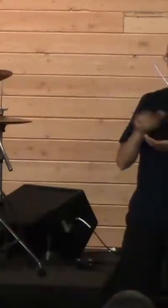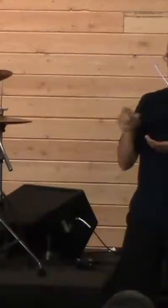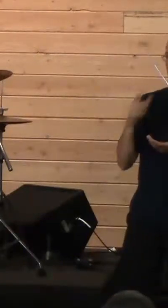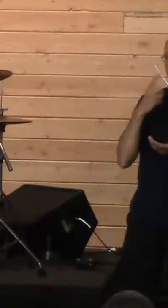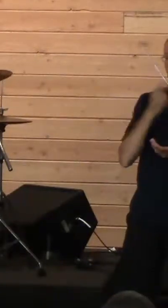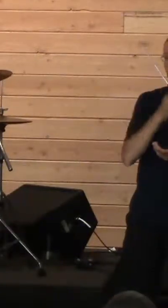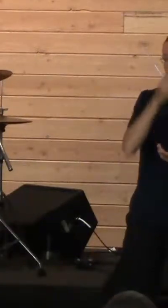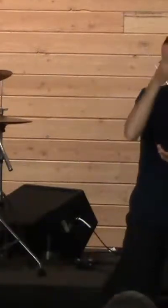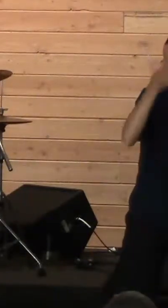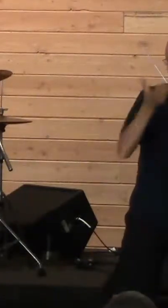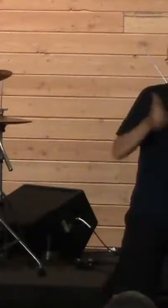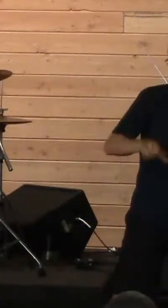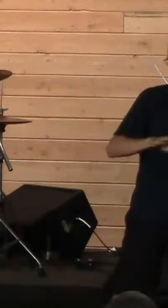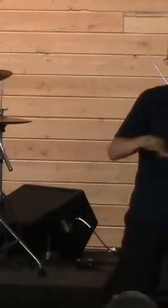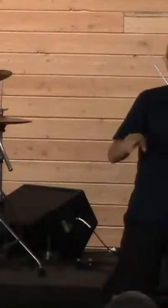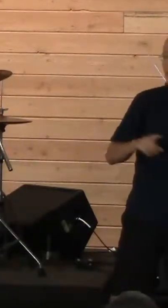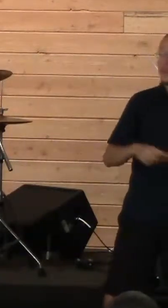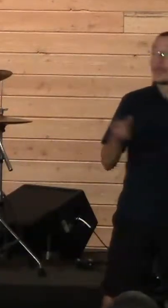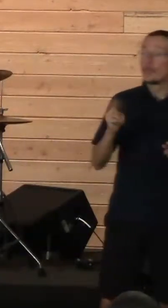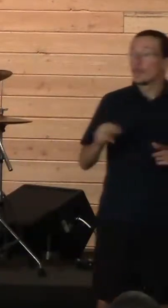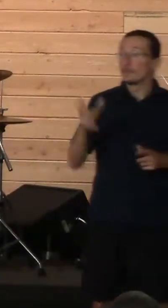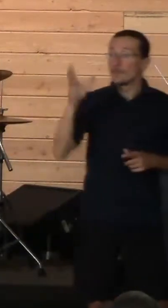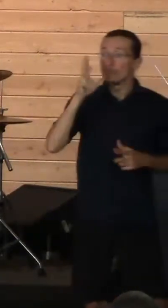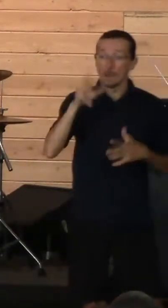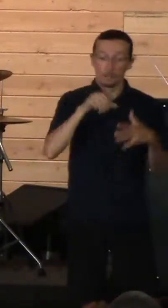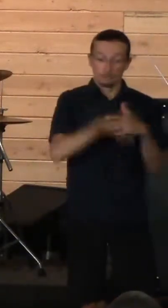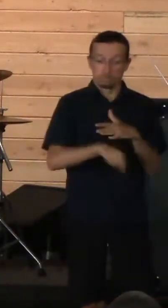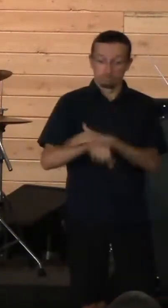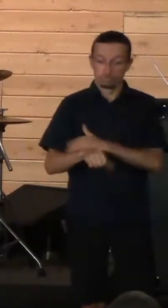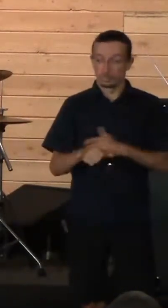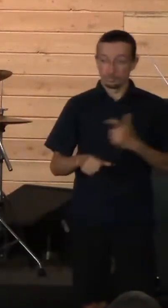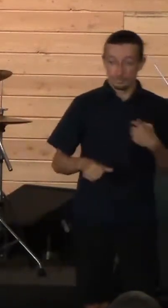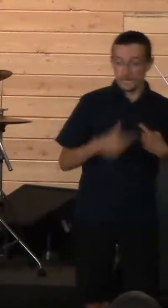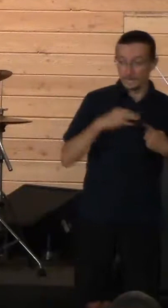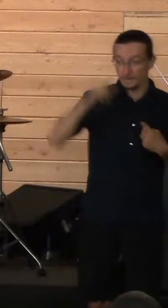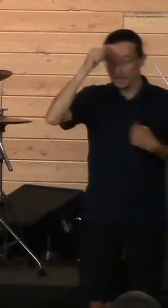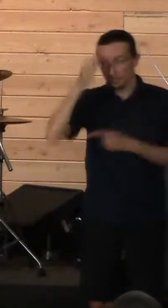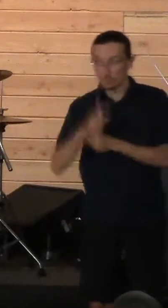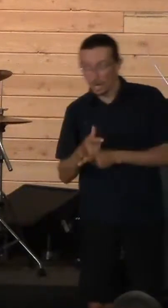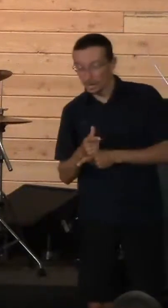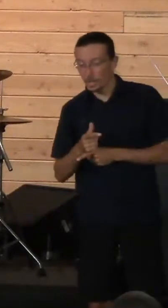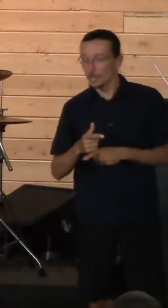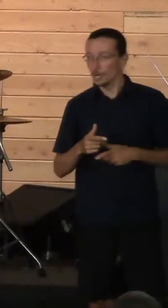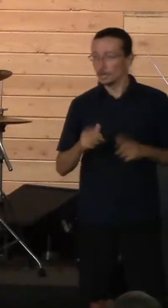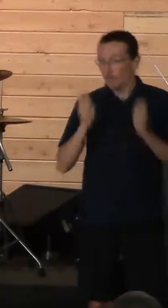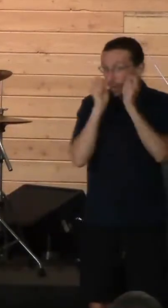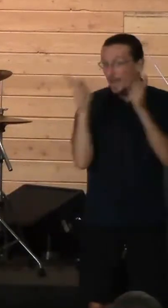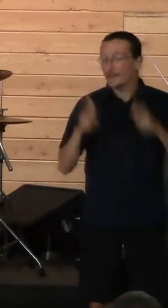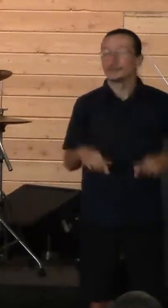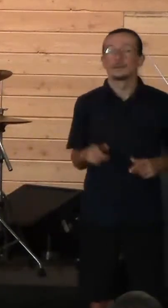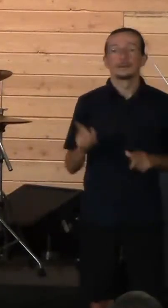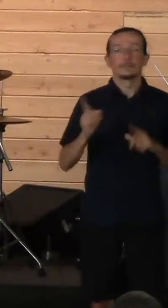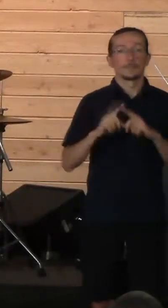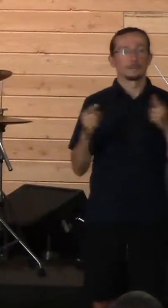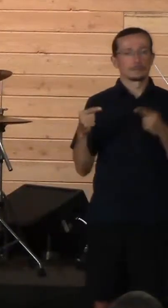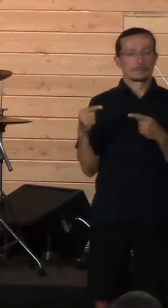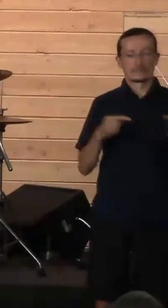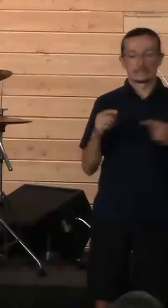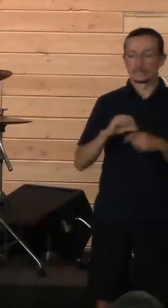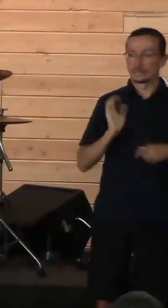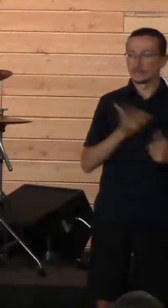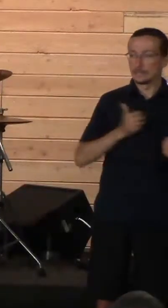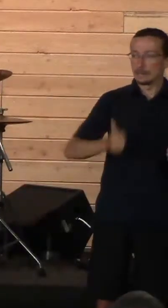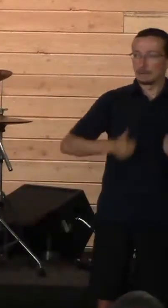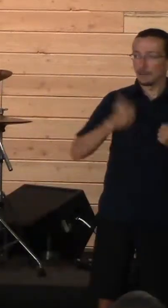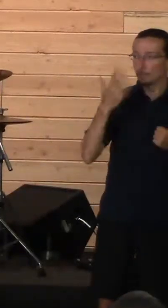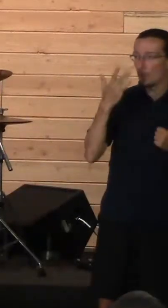along. Surprise! And it was this tension in our lives because being viewed as a miracle